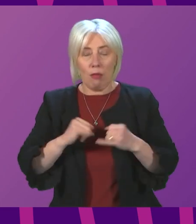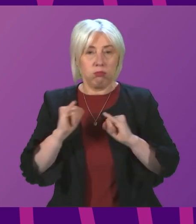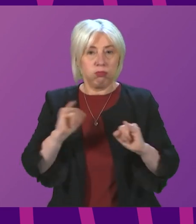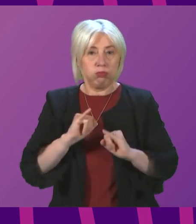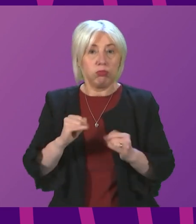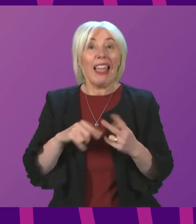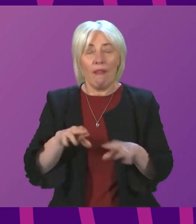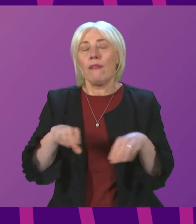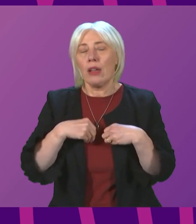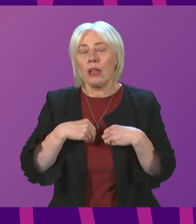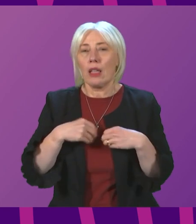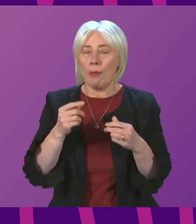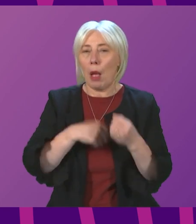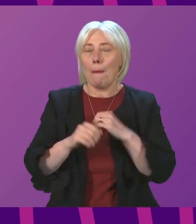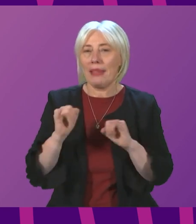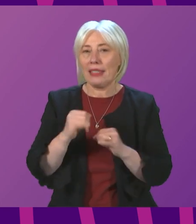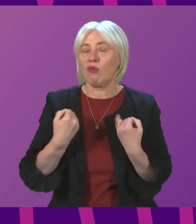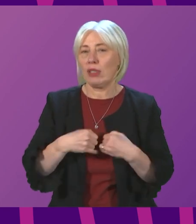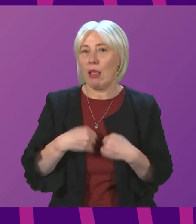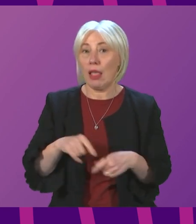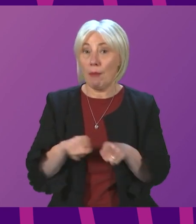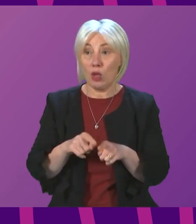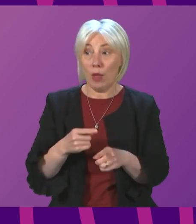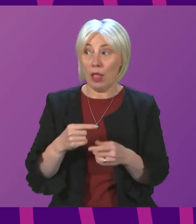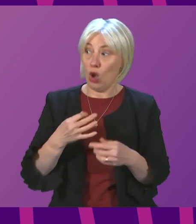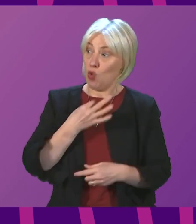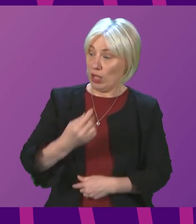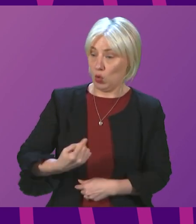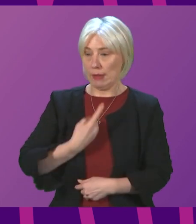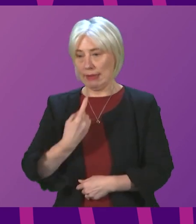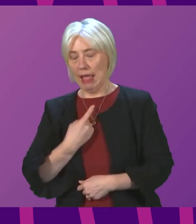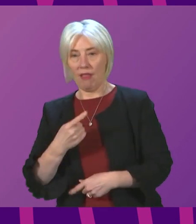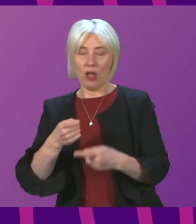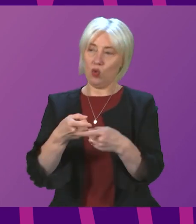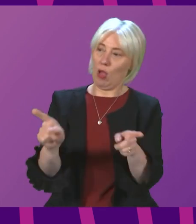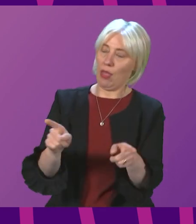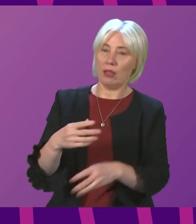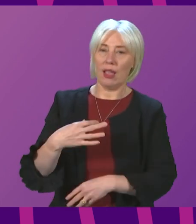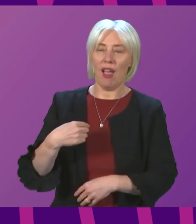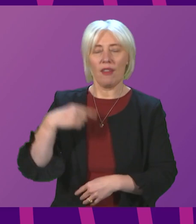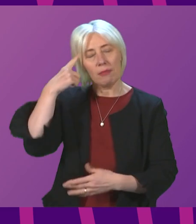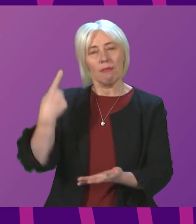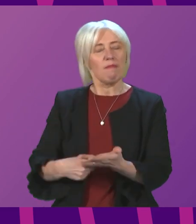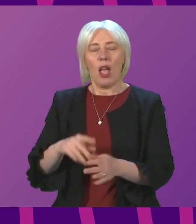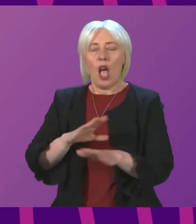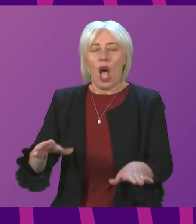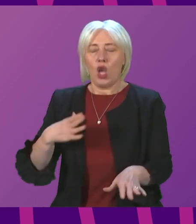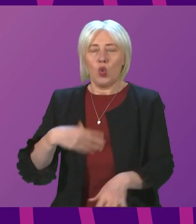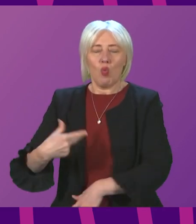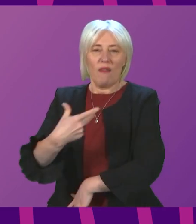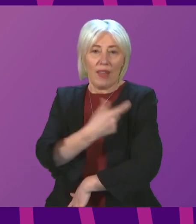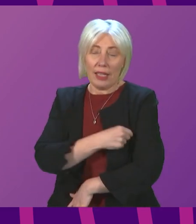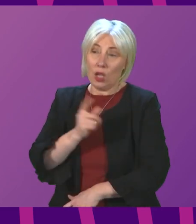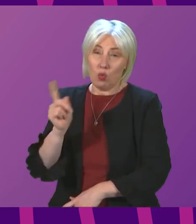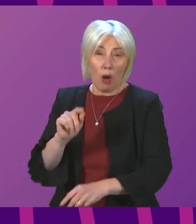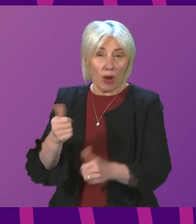for that reason, as well as for the unnecessary risk you're posing to yourself and others, if you are choosing not to be vaccinated right now without good reason,